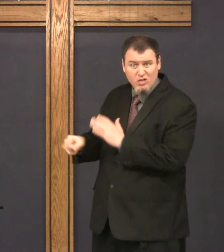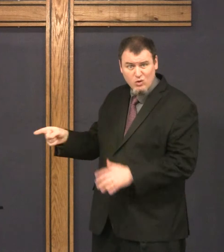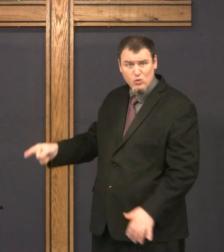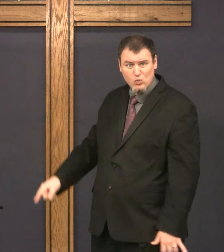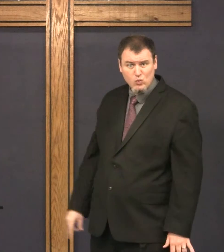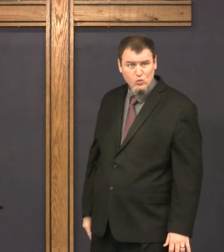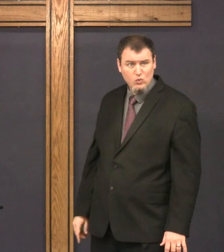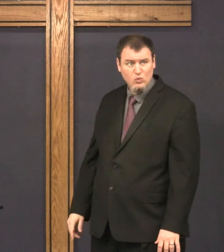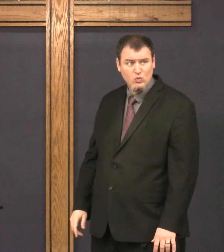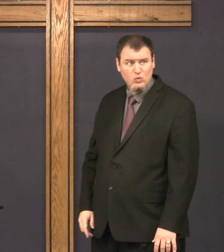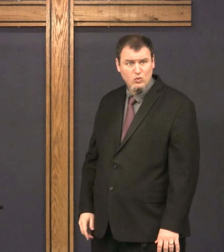they're going to kill you.